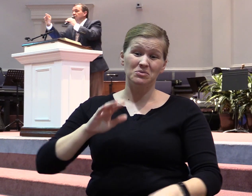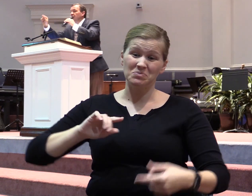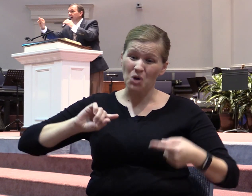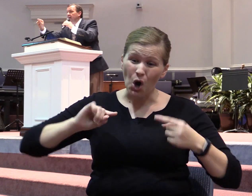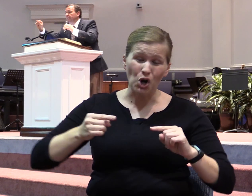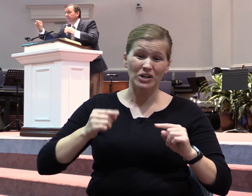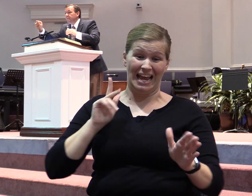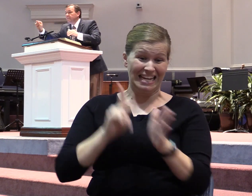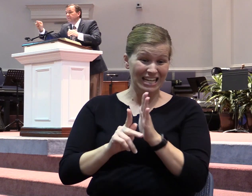don't have.